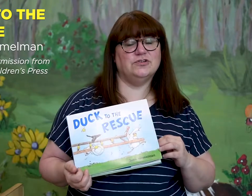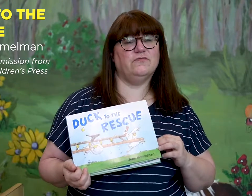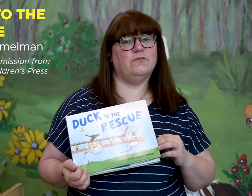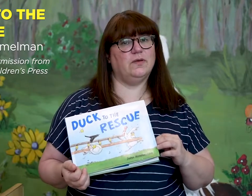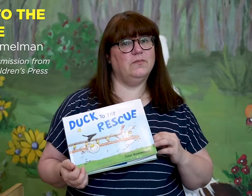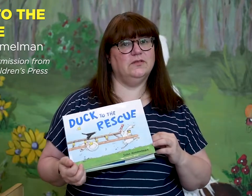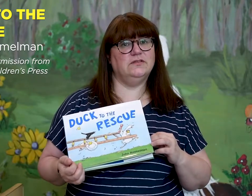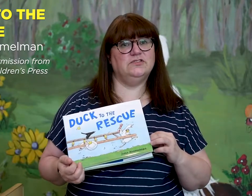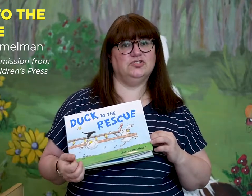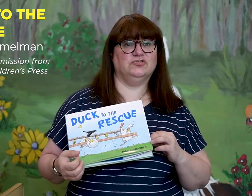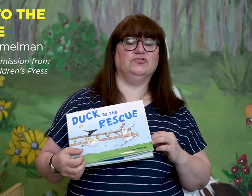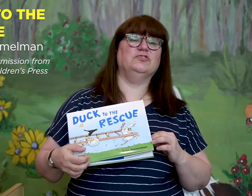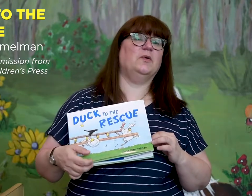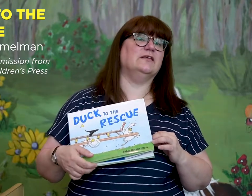from Macmillan's Children's Press.